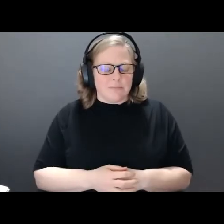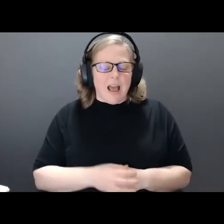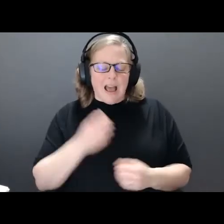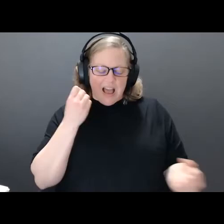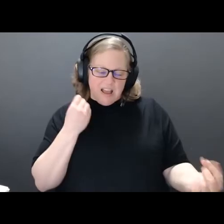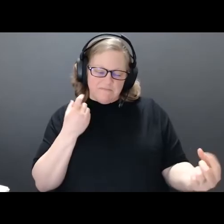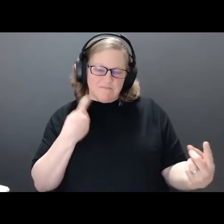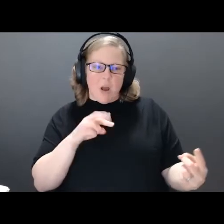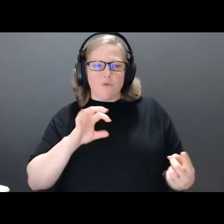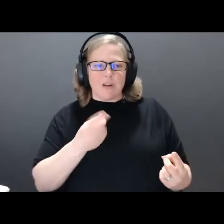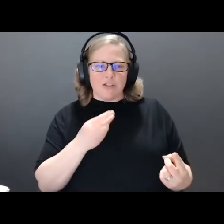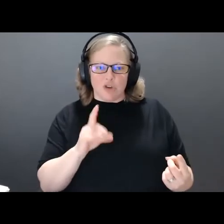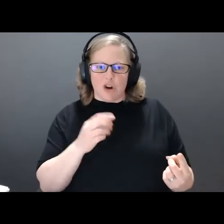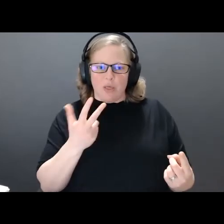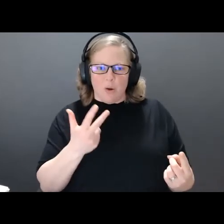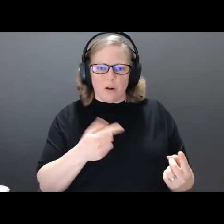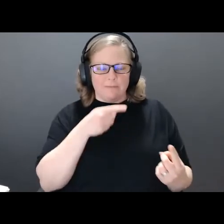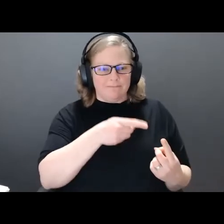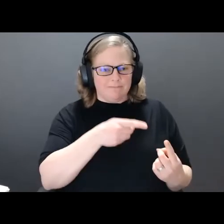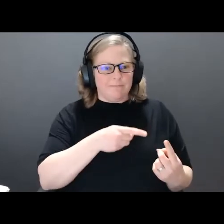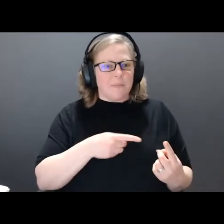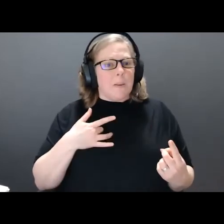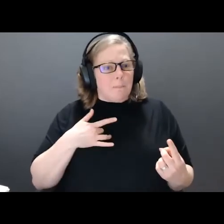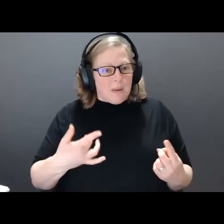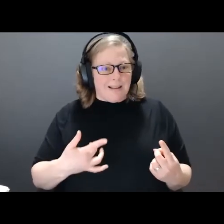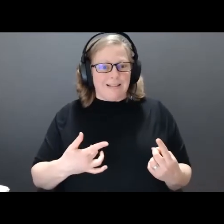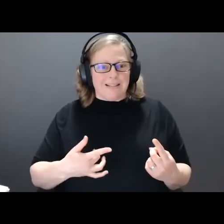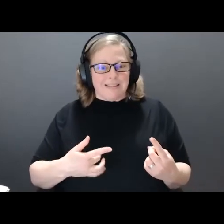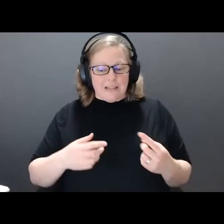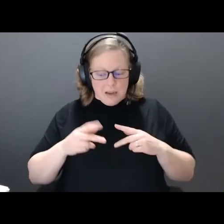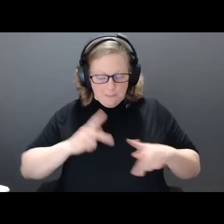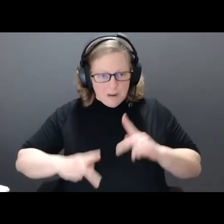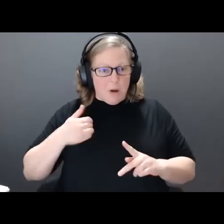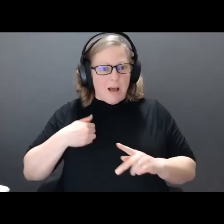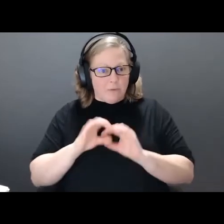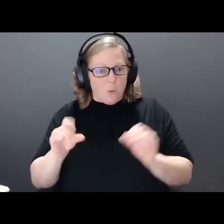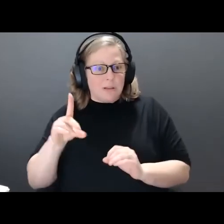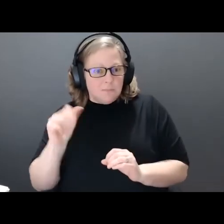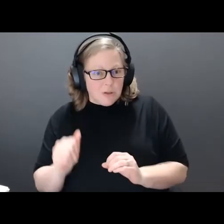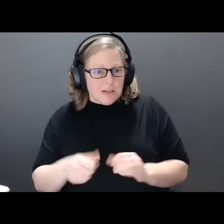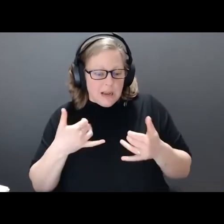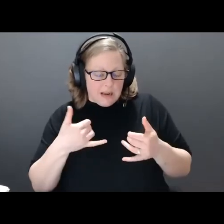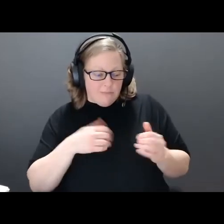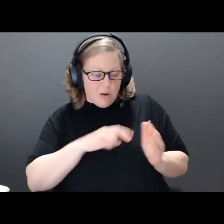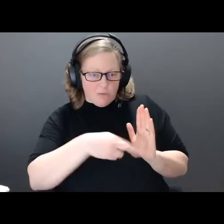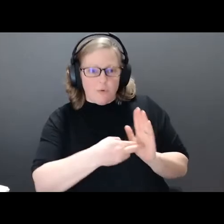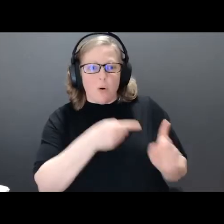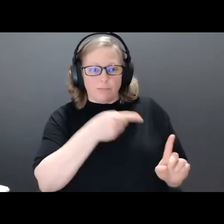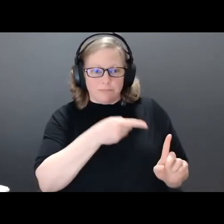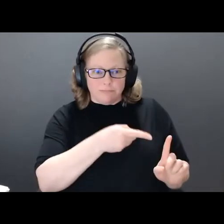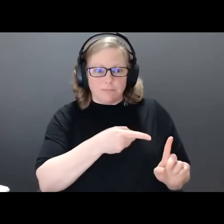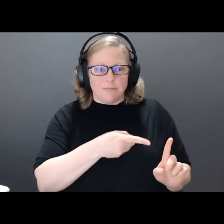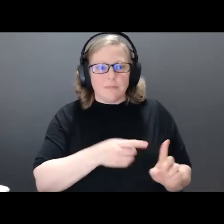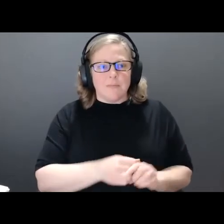is almost always played by able-bodied actors who may have a sense of what it means to be underestimated or